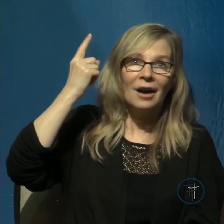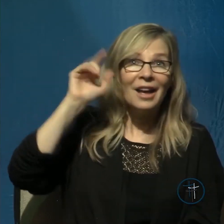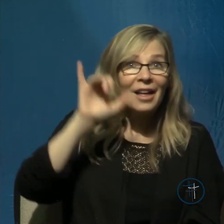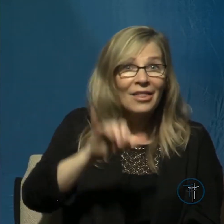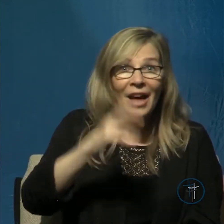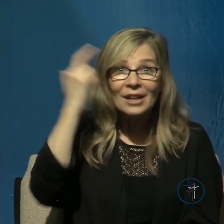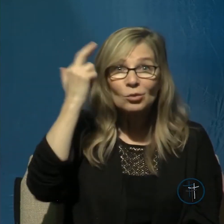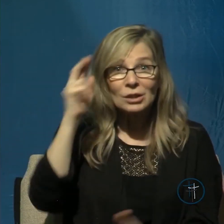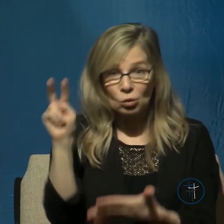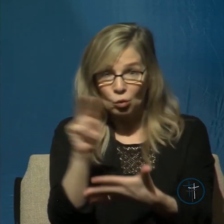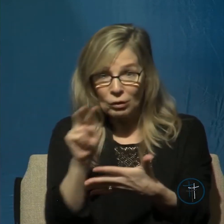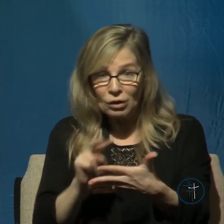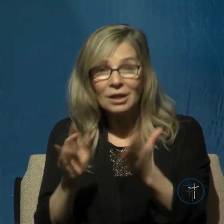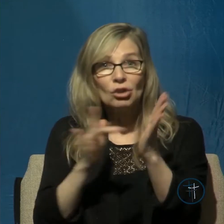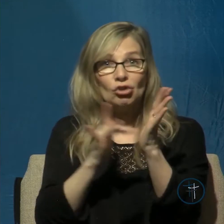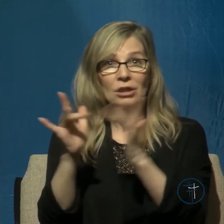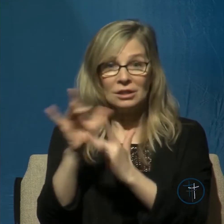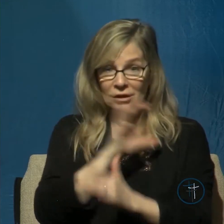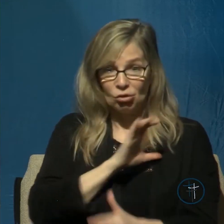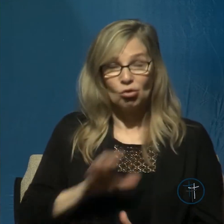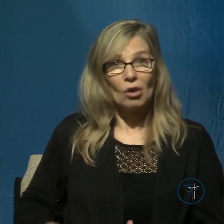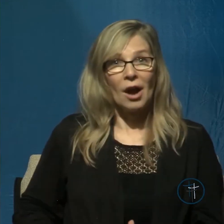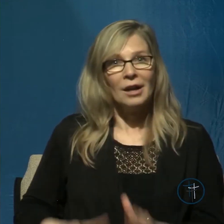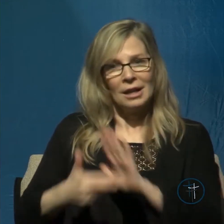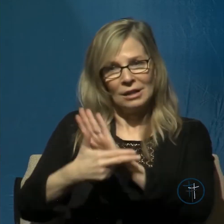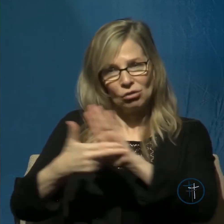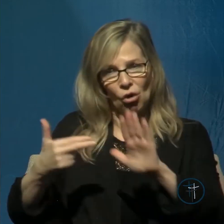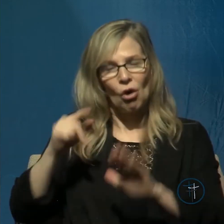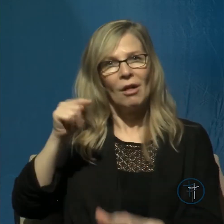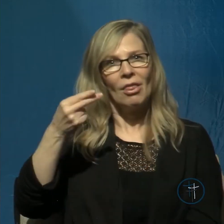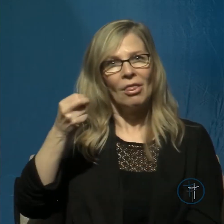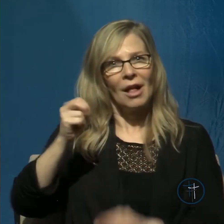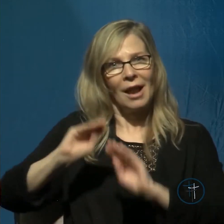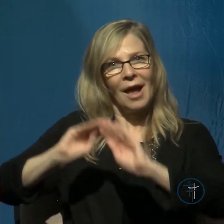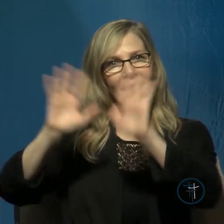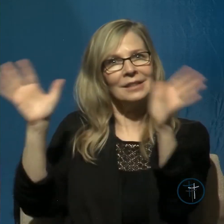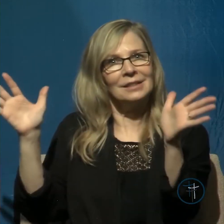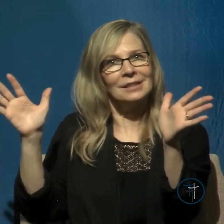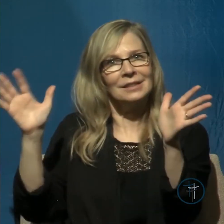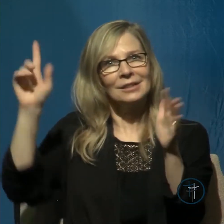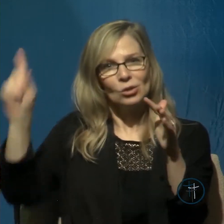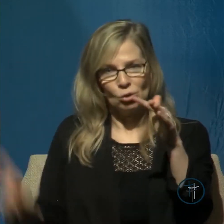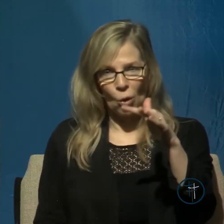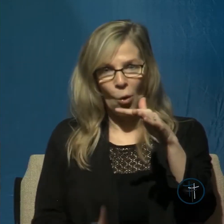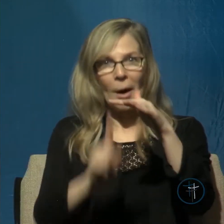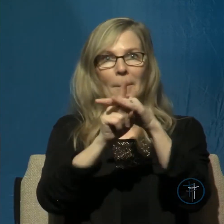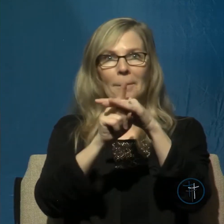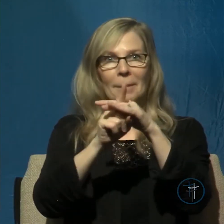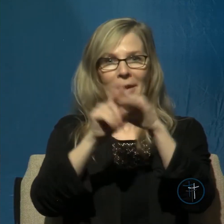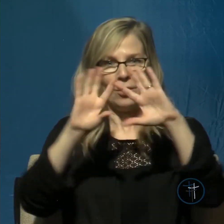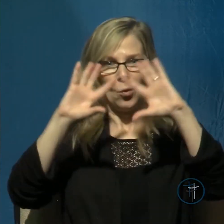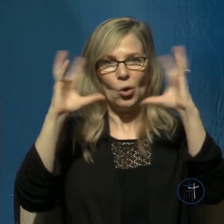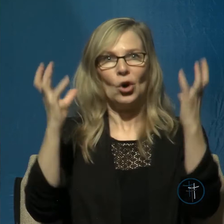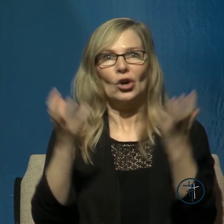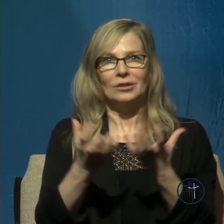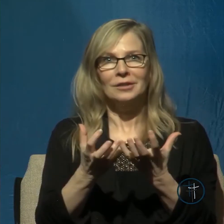Jesus Christ is referred to as the light who's come into this world because he dispels the darkness